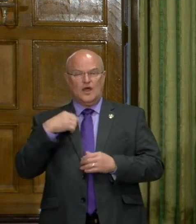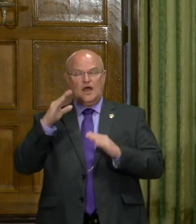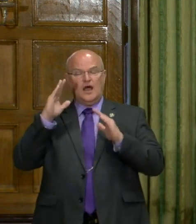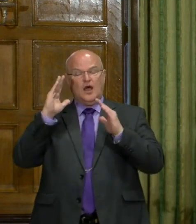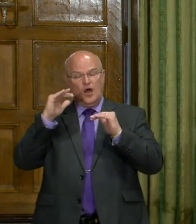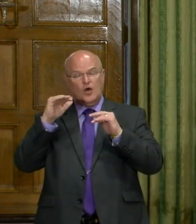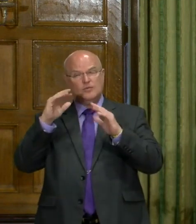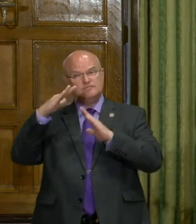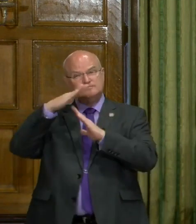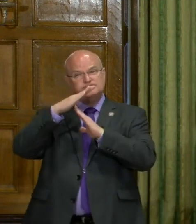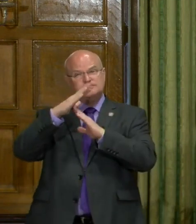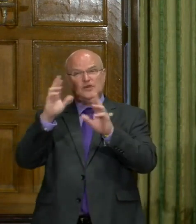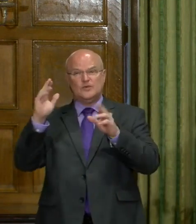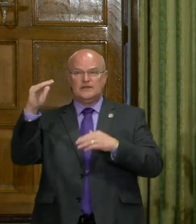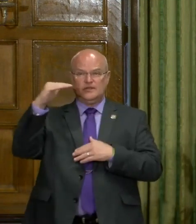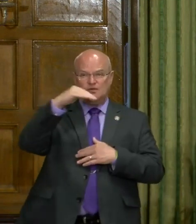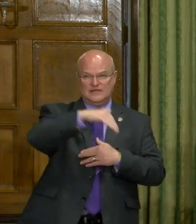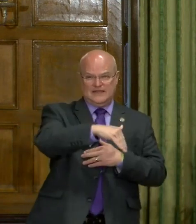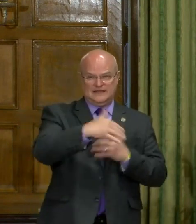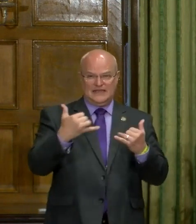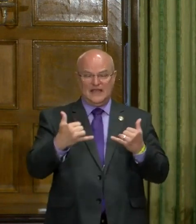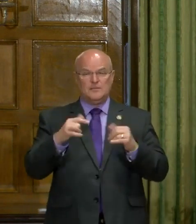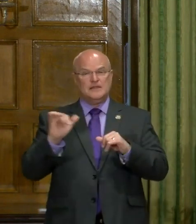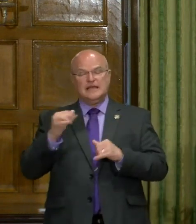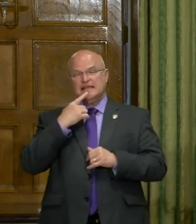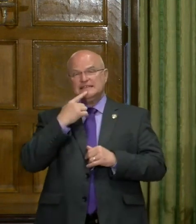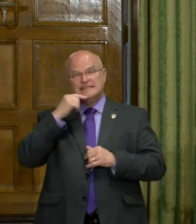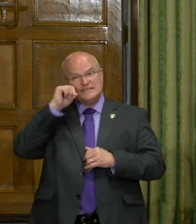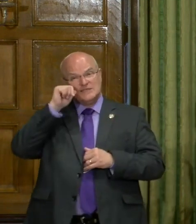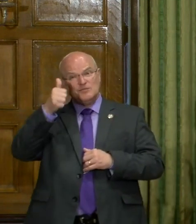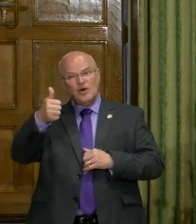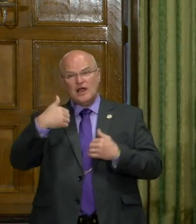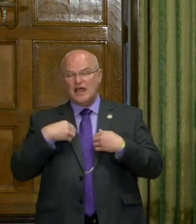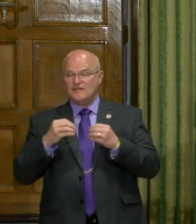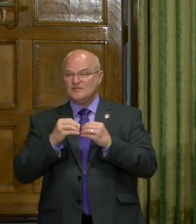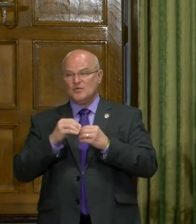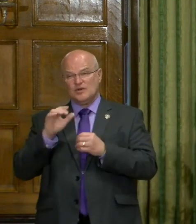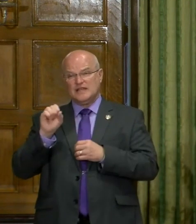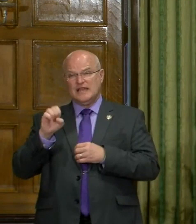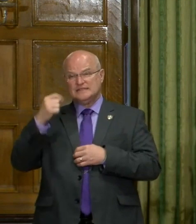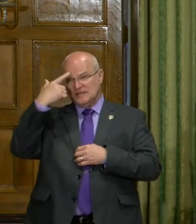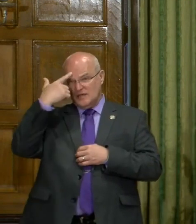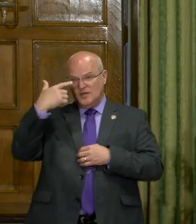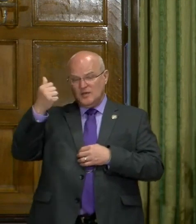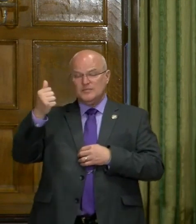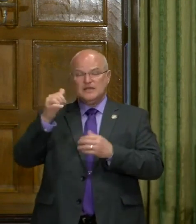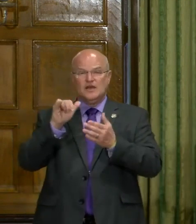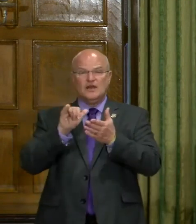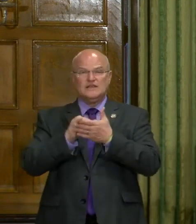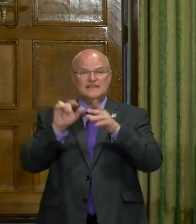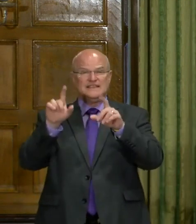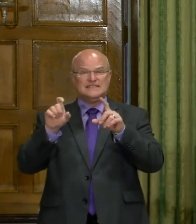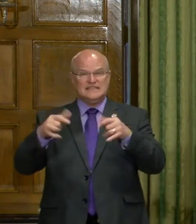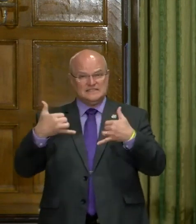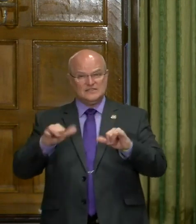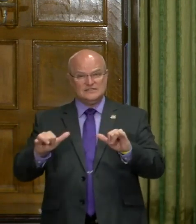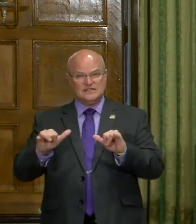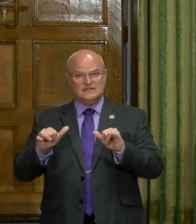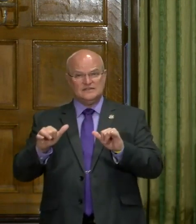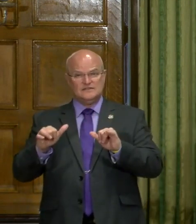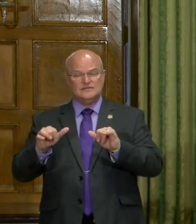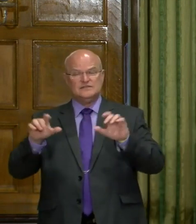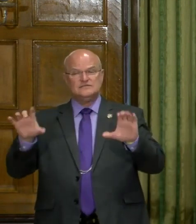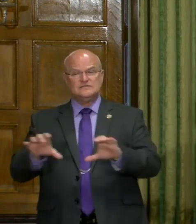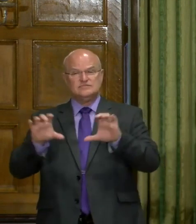I do hope we're at the peak and ready to go down. Uh, but like I said, tomorrow we're going to have more cases because the, uh, uh, tests are still going to